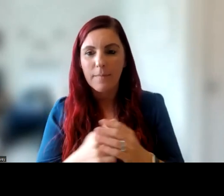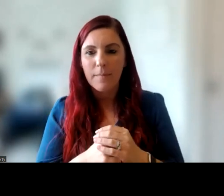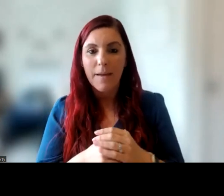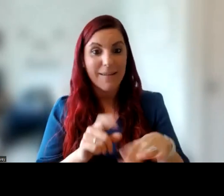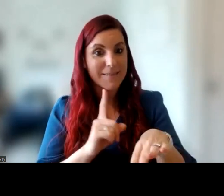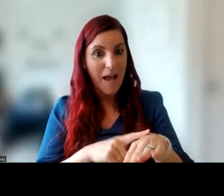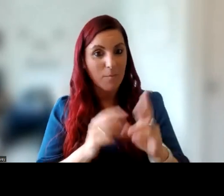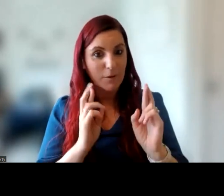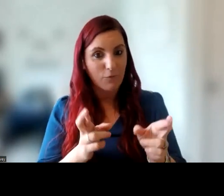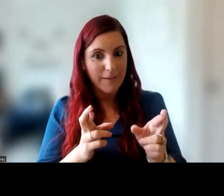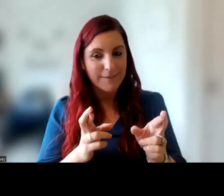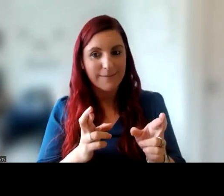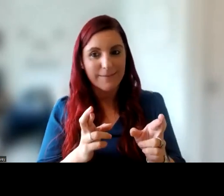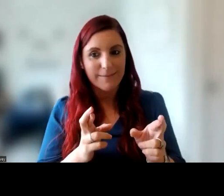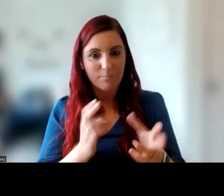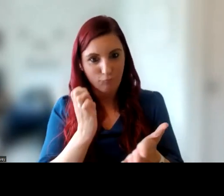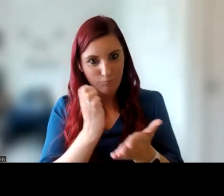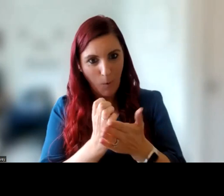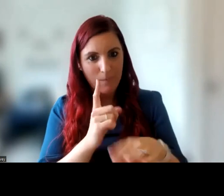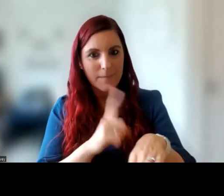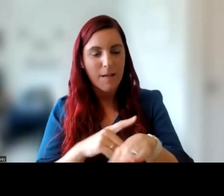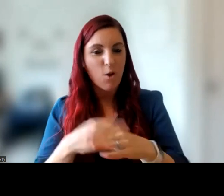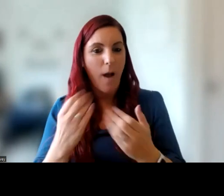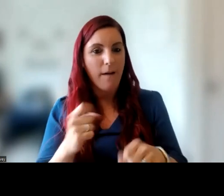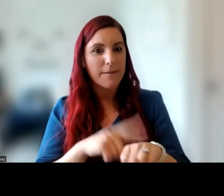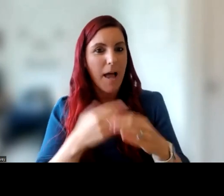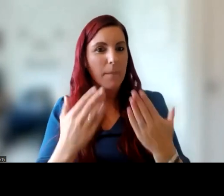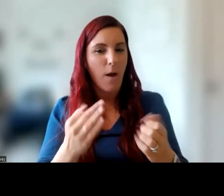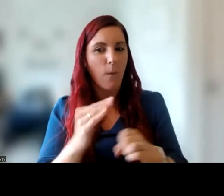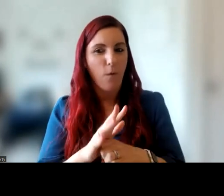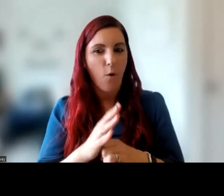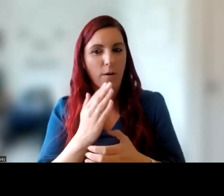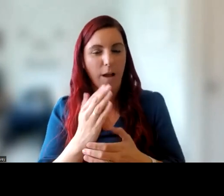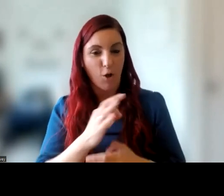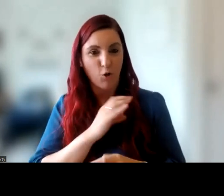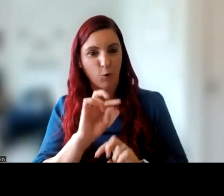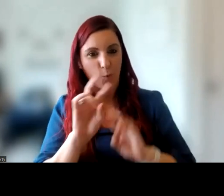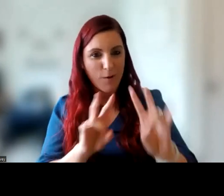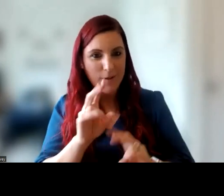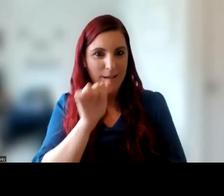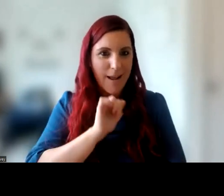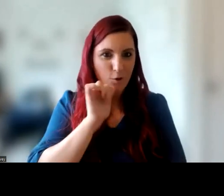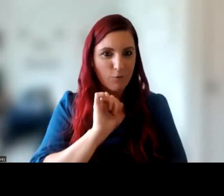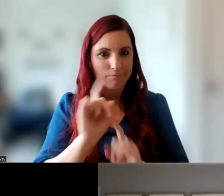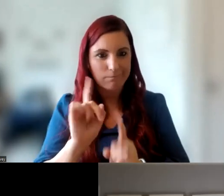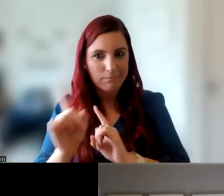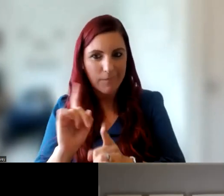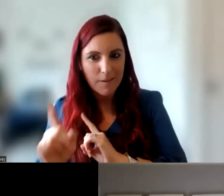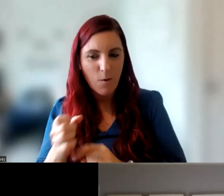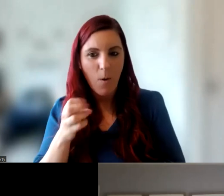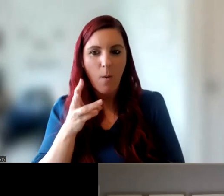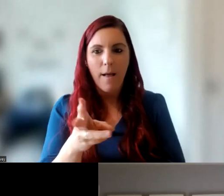time. We're running to schedule, so we're going to have time for a good Q&A session. I'm just going to give